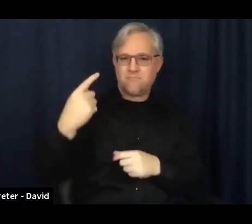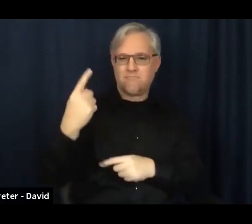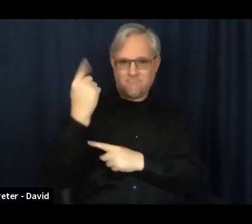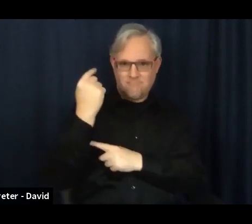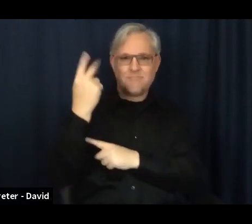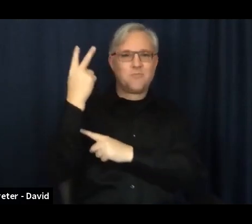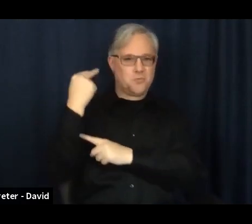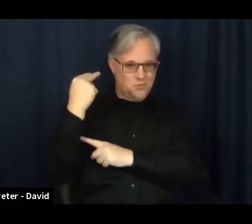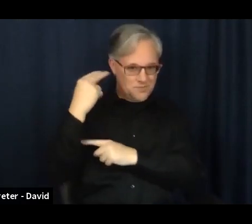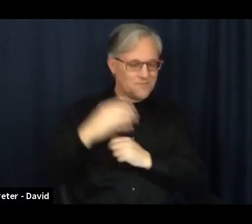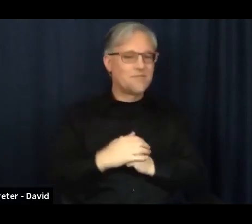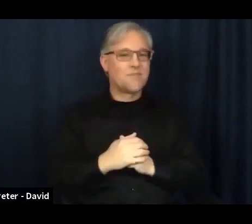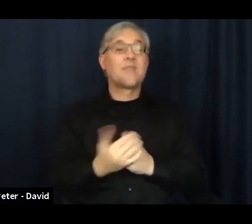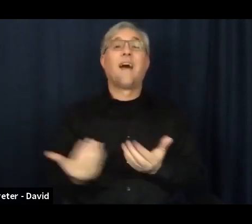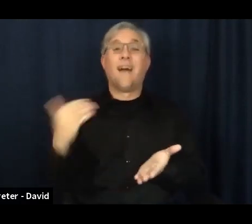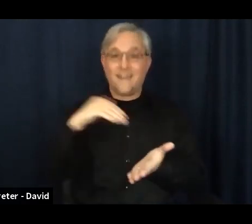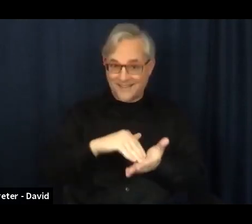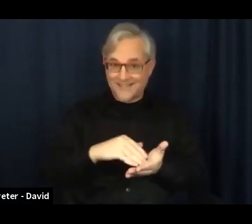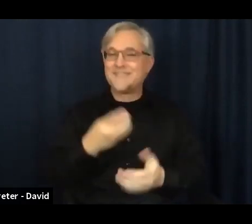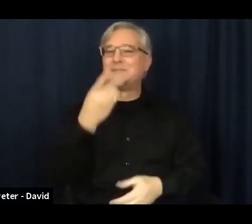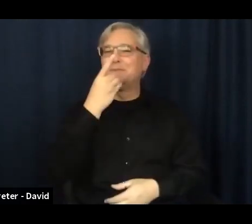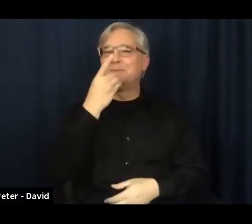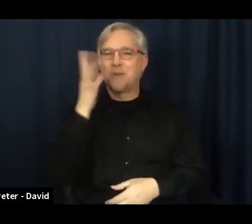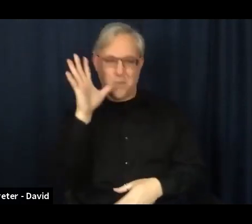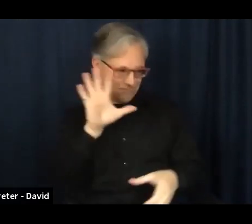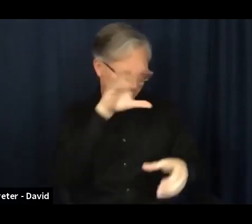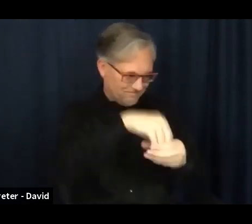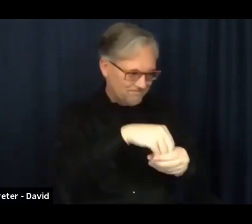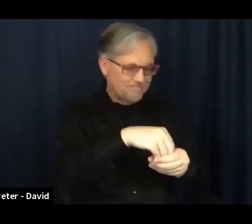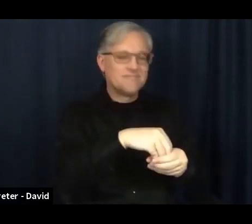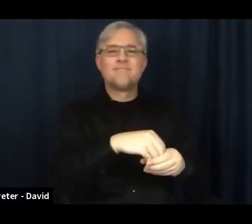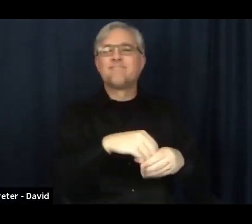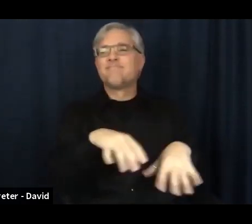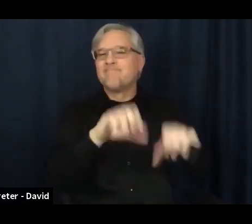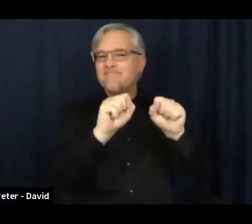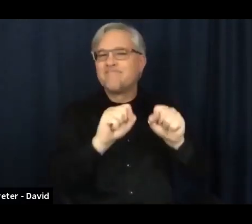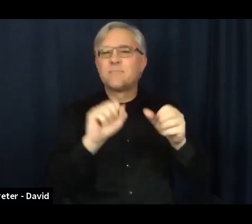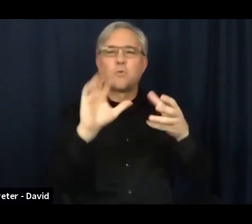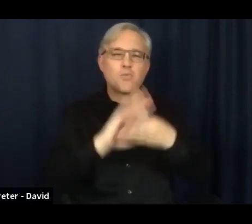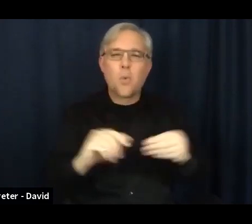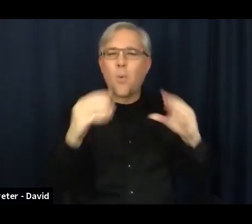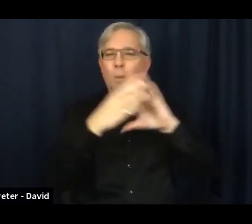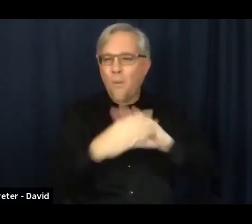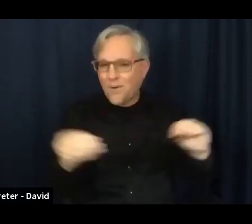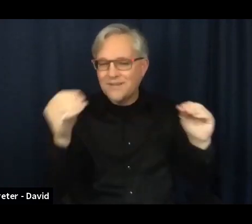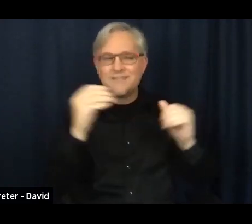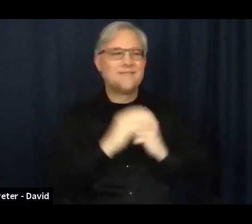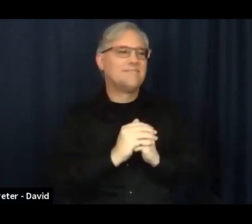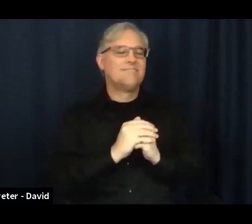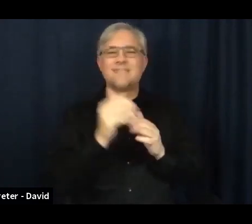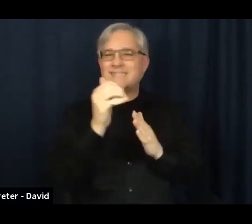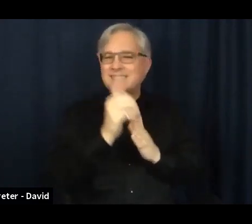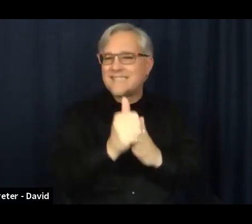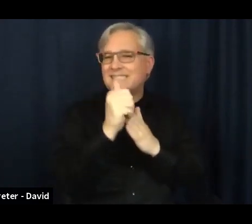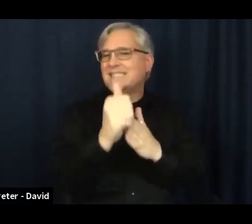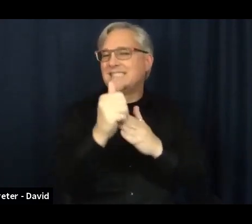some storytelling and leading. And so we hope that much of it will be accessible in